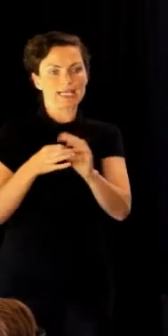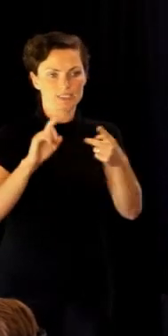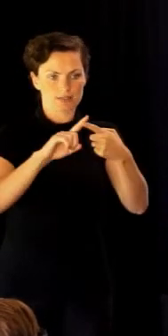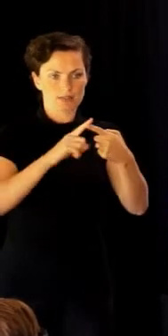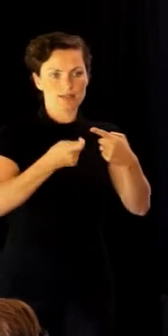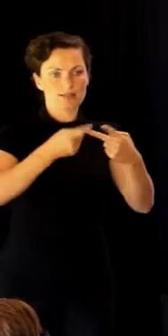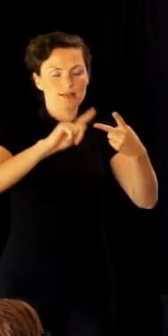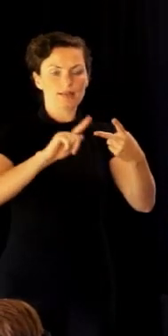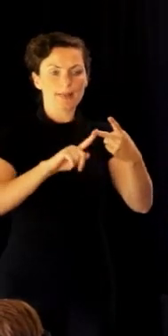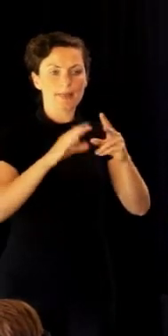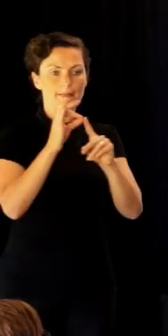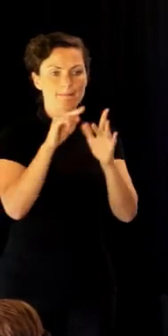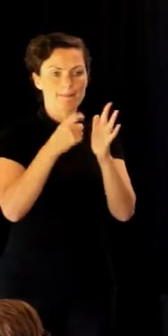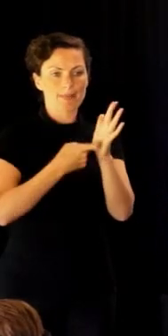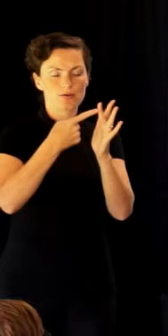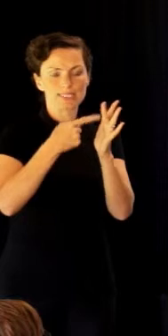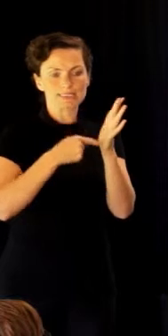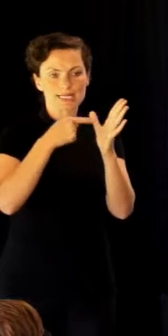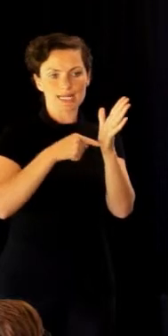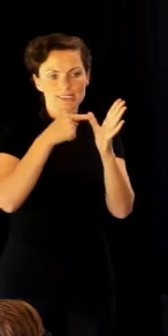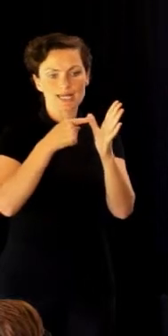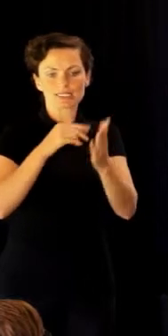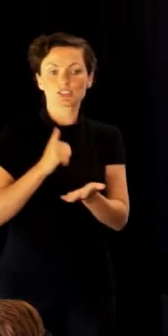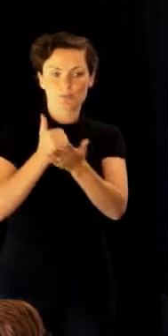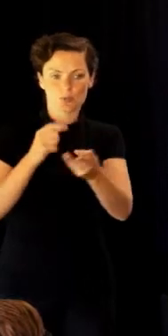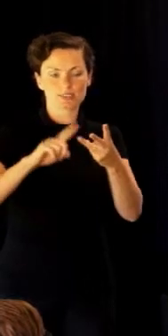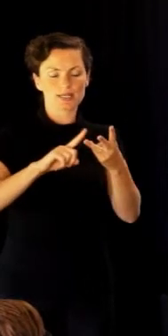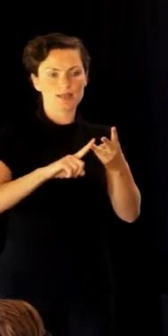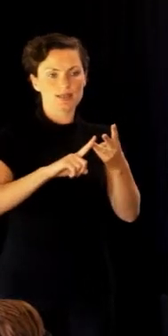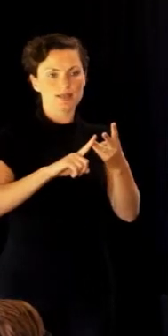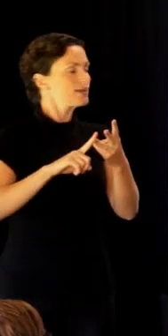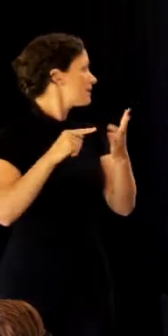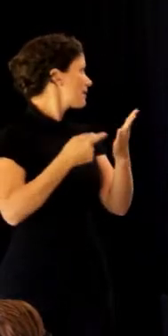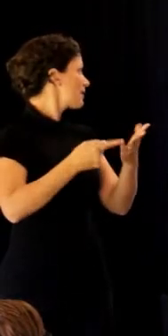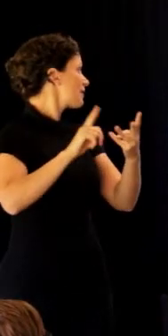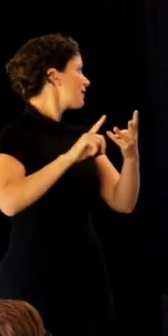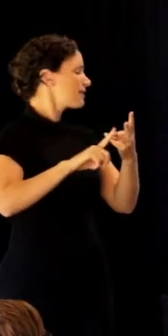Piritata is supporting the whānau. And Piritonu is continuing the journey.